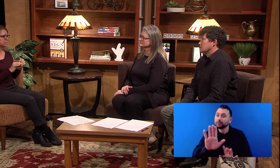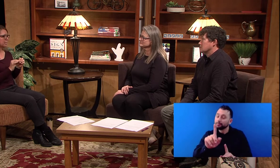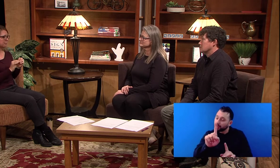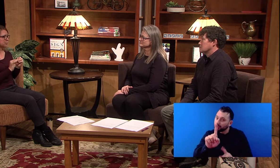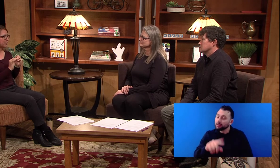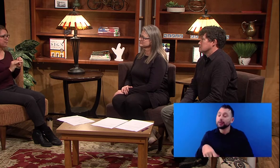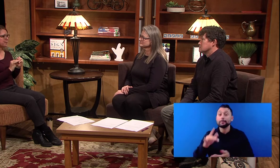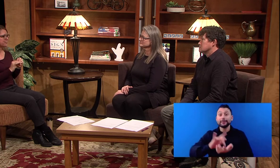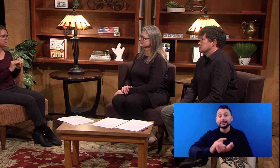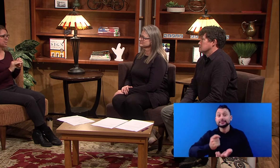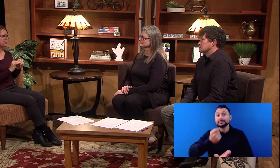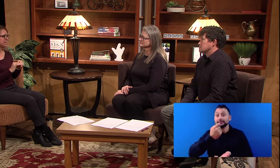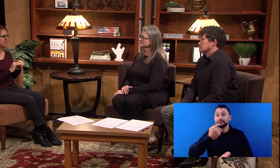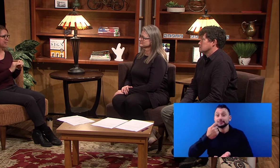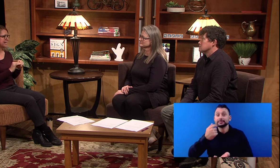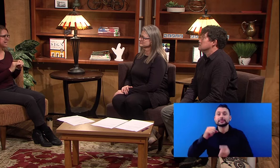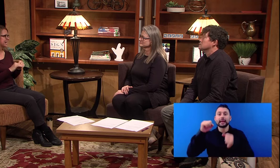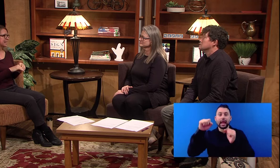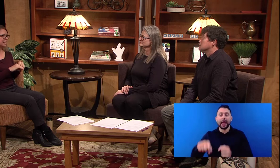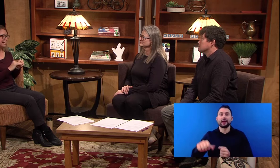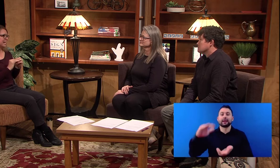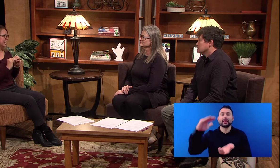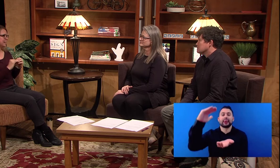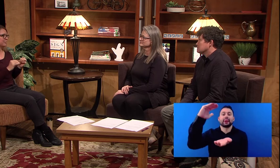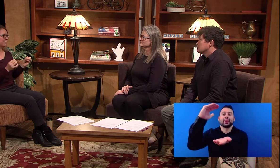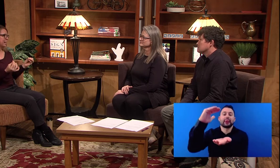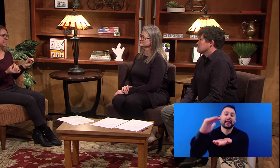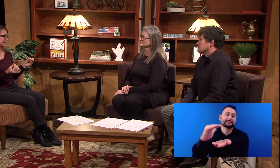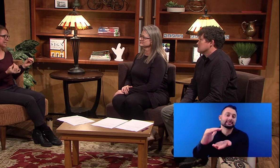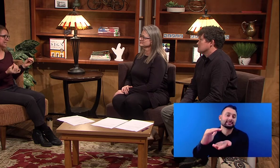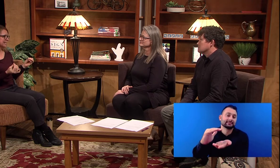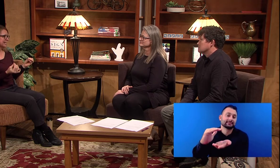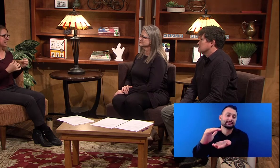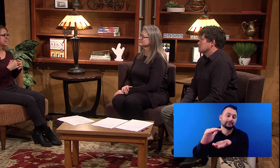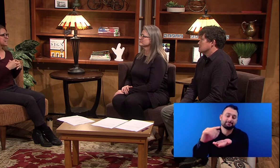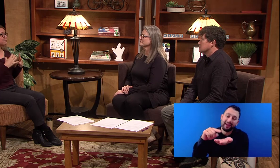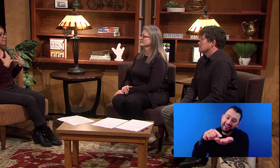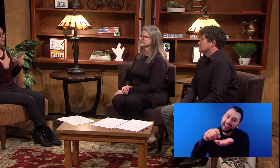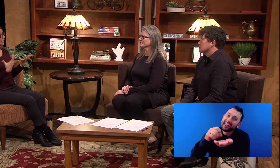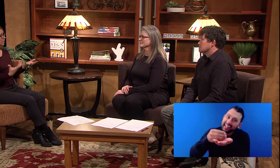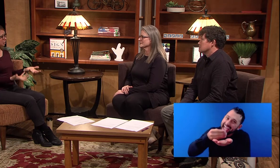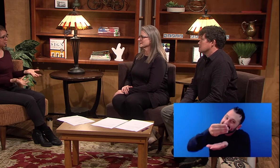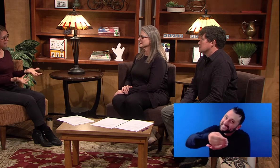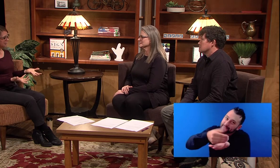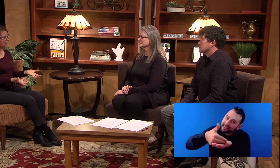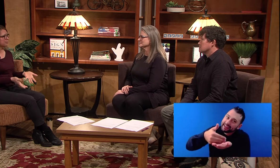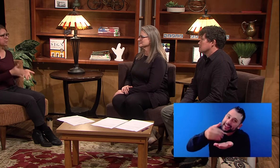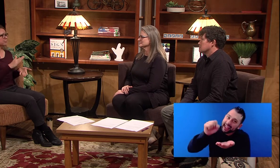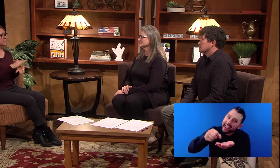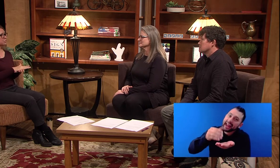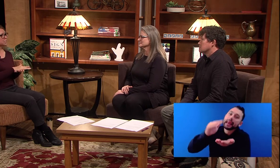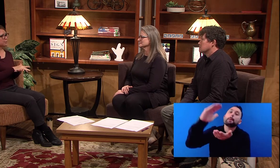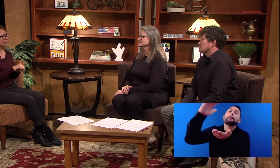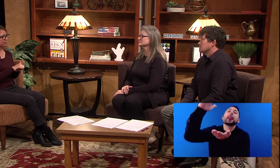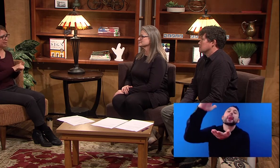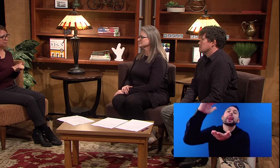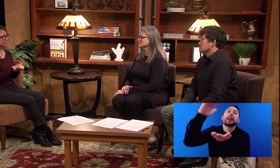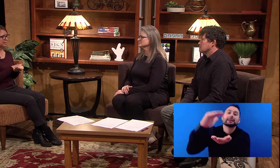small amount of HIV in the body that they can't even find it. It doesn't mean that they cured it, but there's such a small amount that